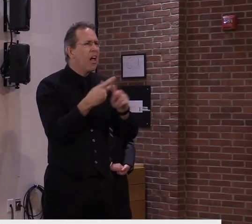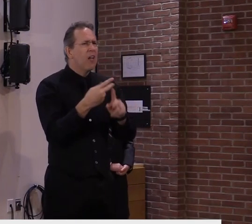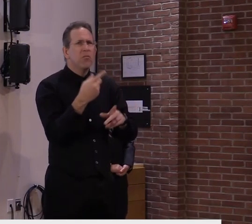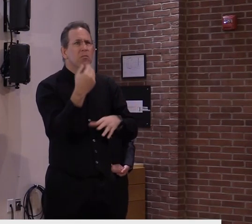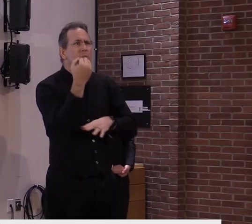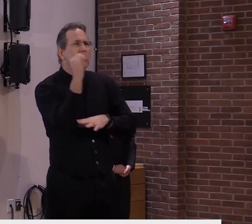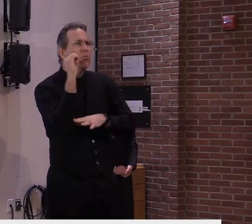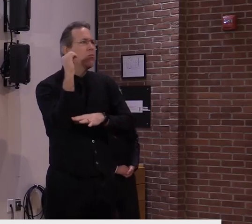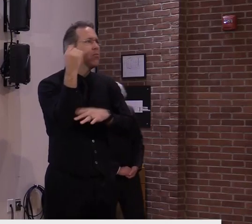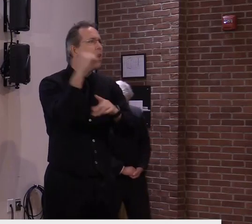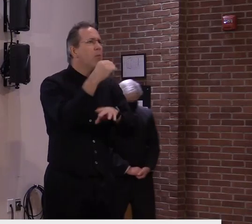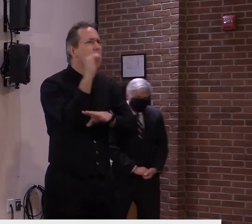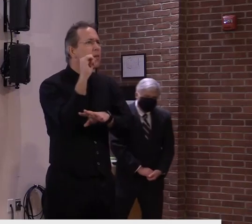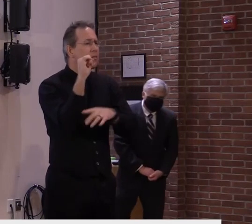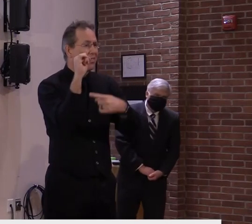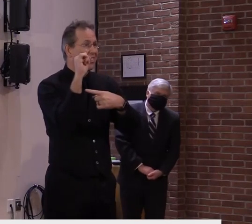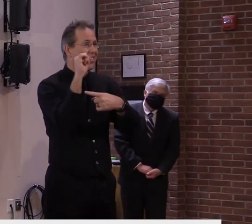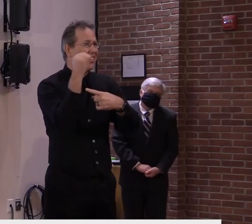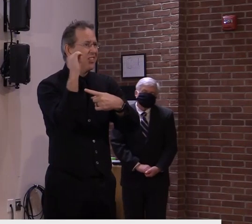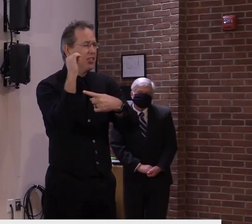prudent under the circumstances.